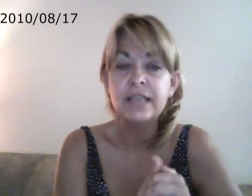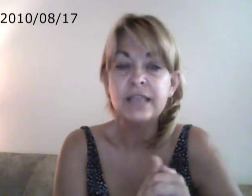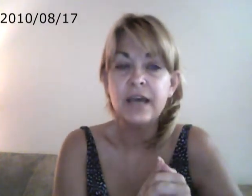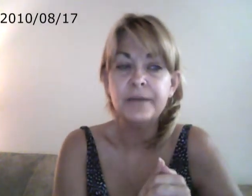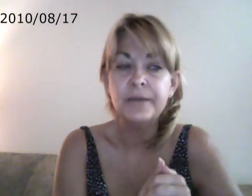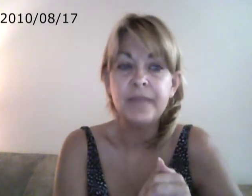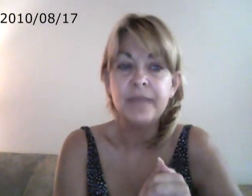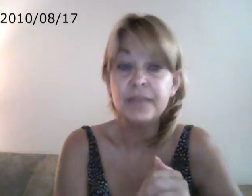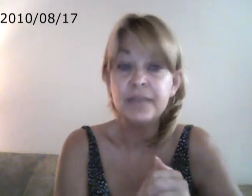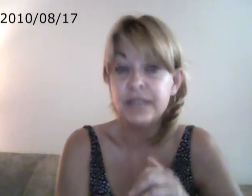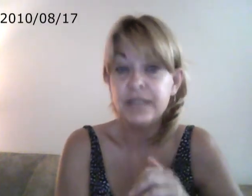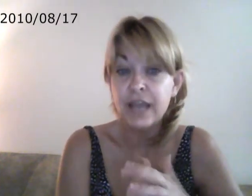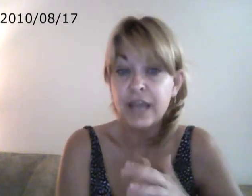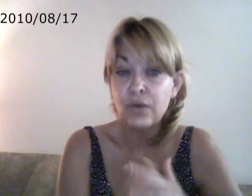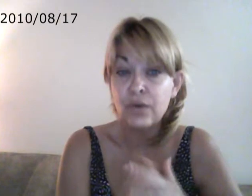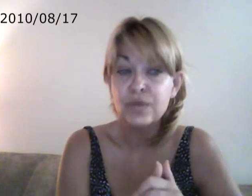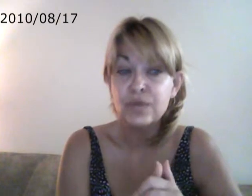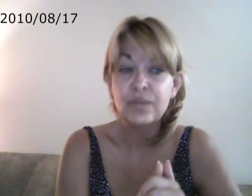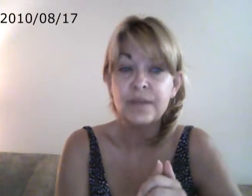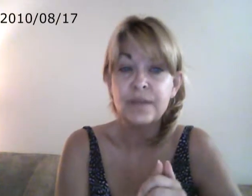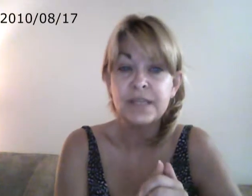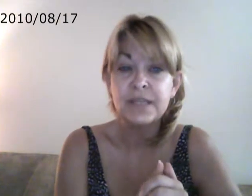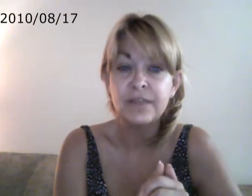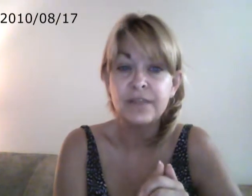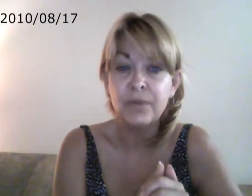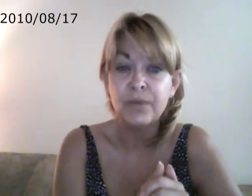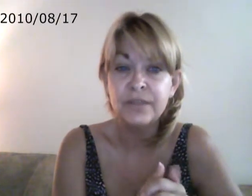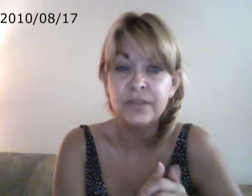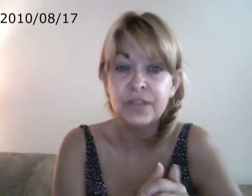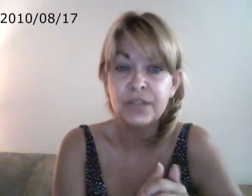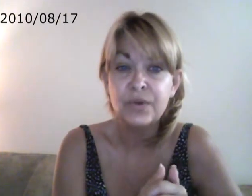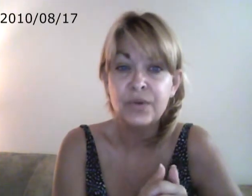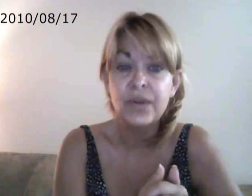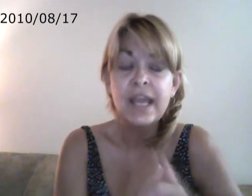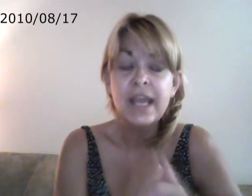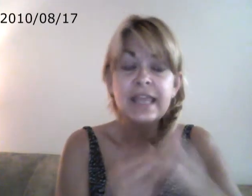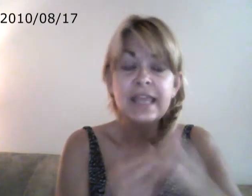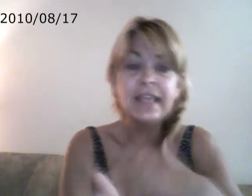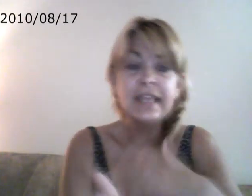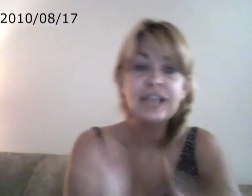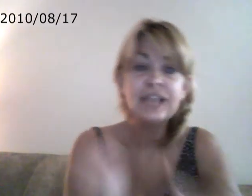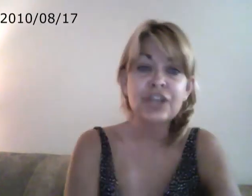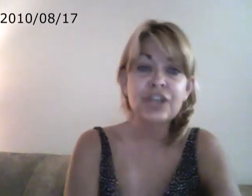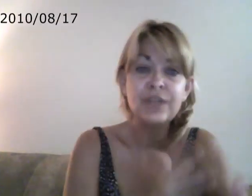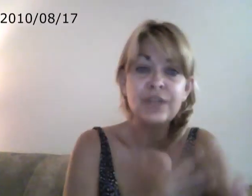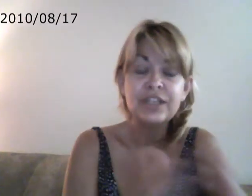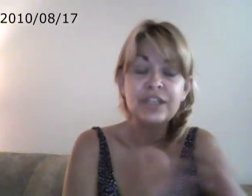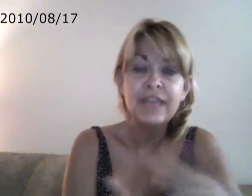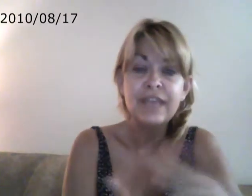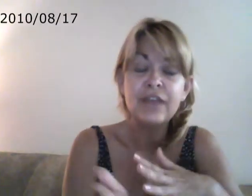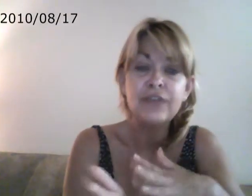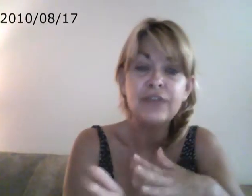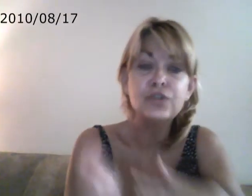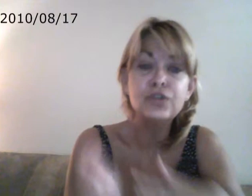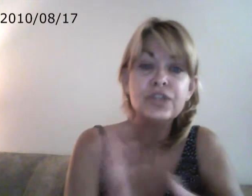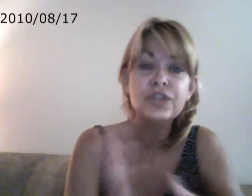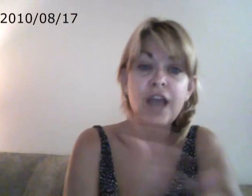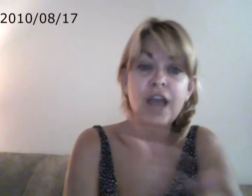been diagnosed with an obsessive-compulsive disorder, then the next generation, the evolution of